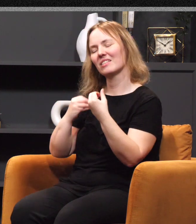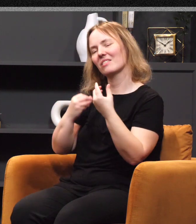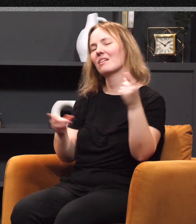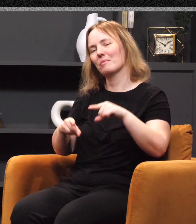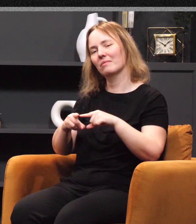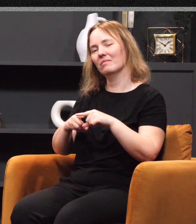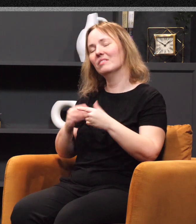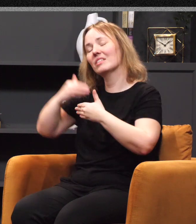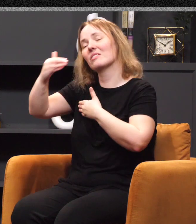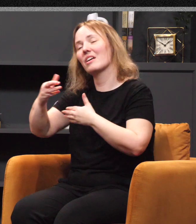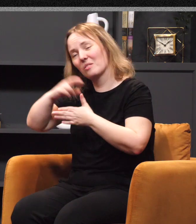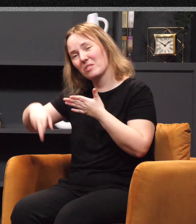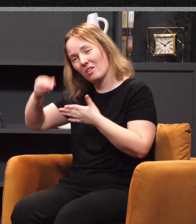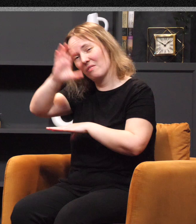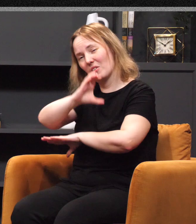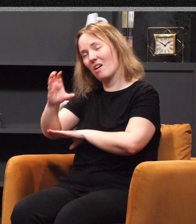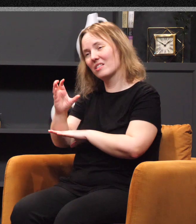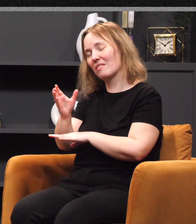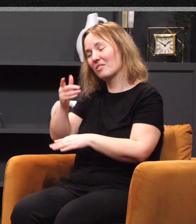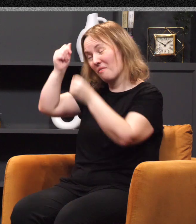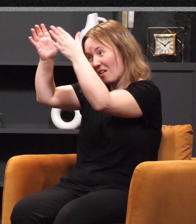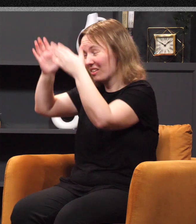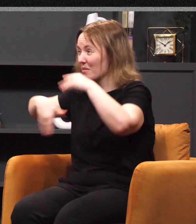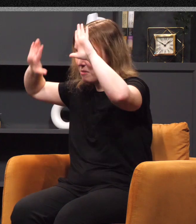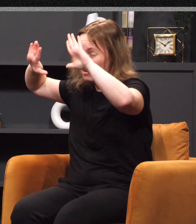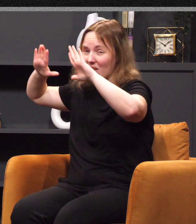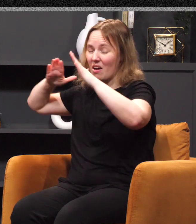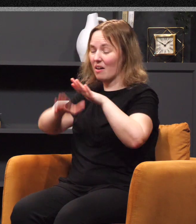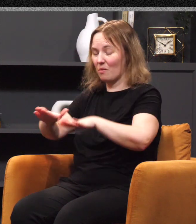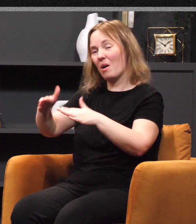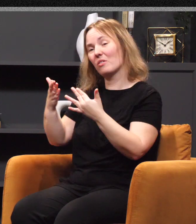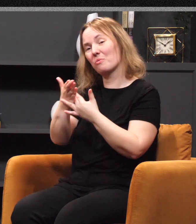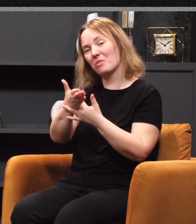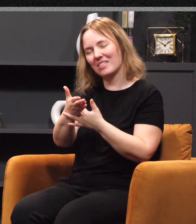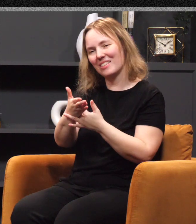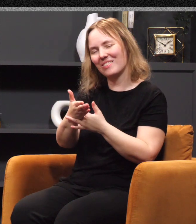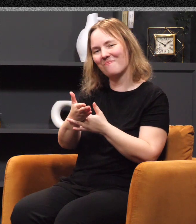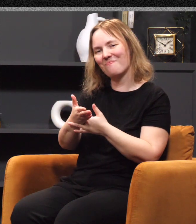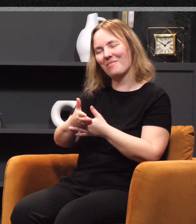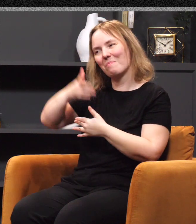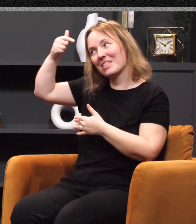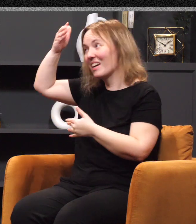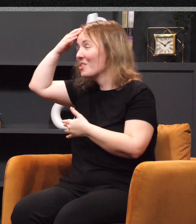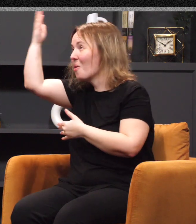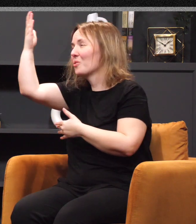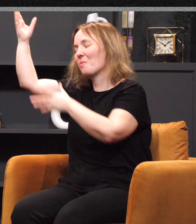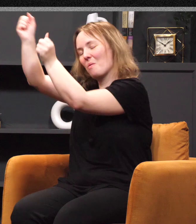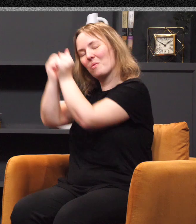other end of the cross. So, Father, I submit myself to you. I'm going to walk through this cross. Why? Because I know you're with me. I know that none